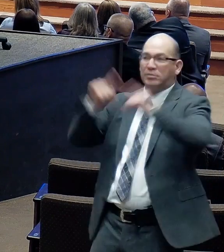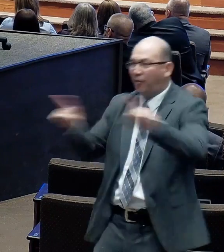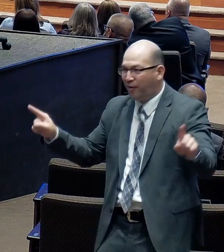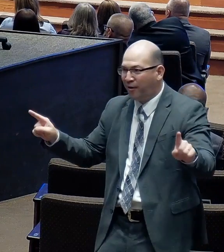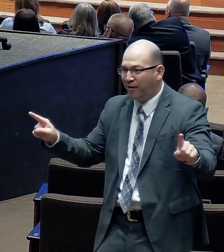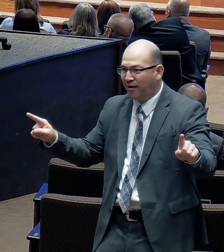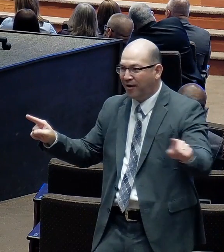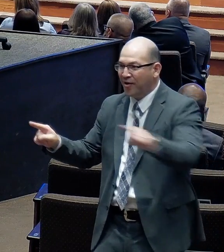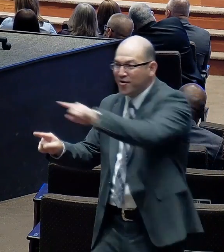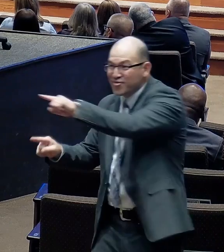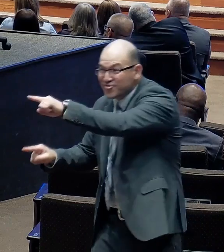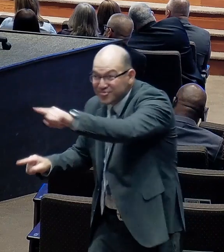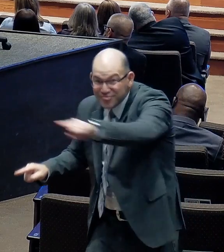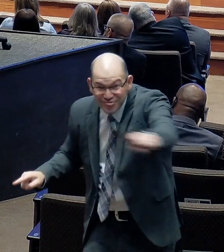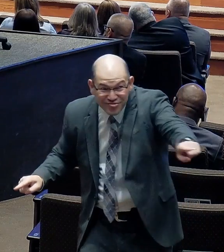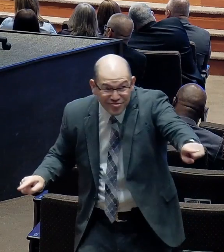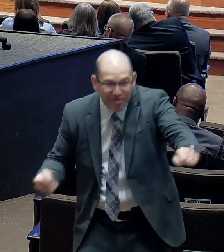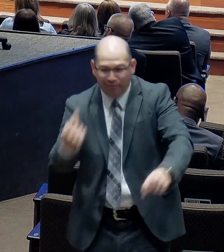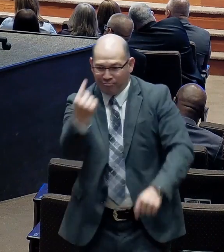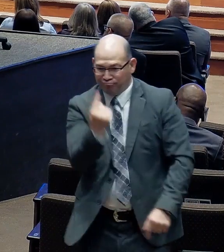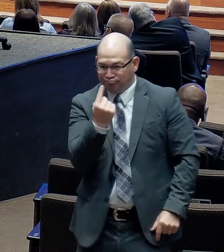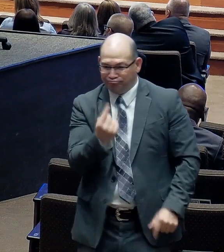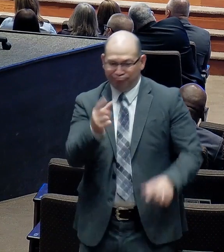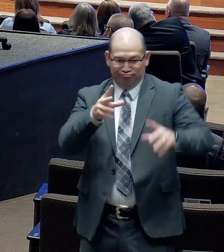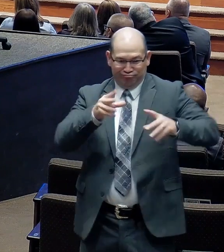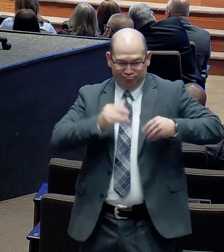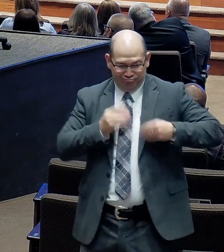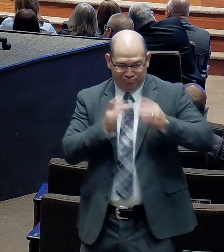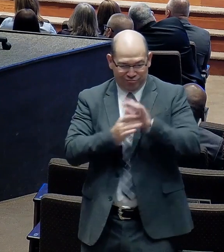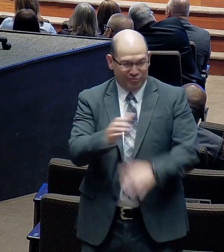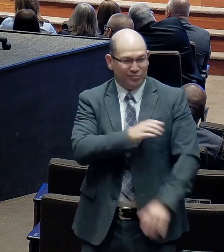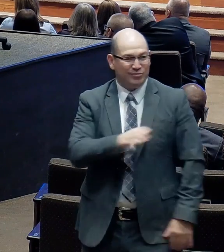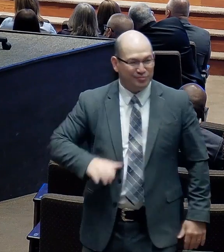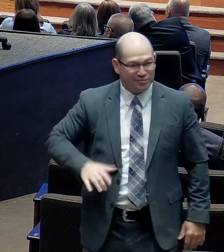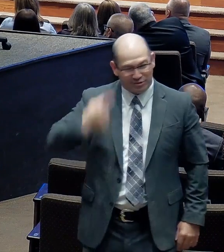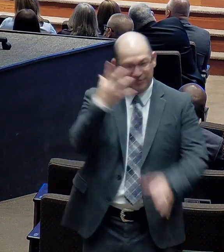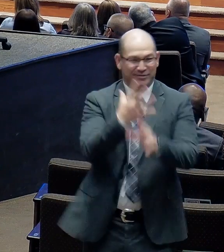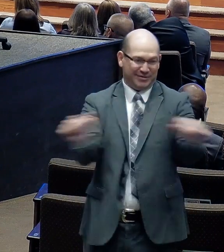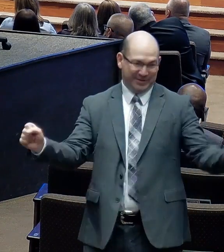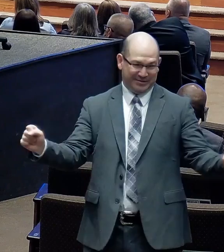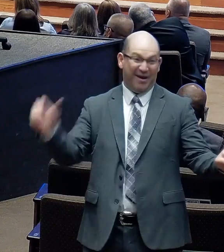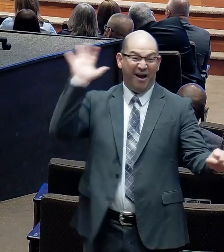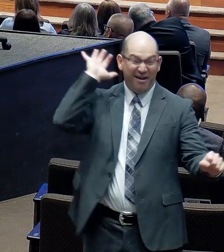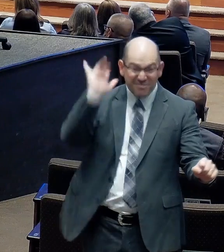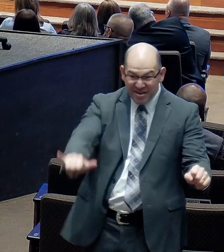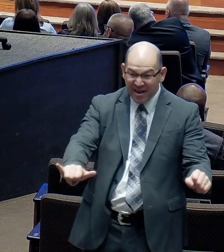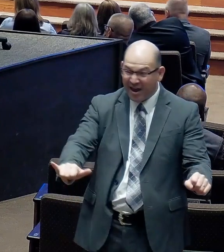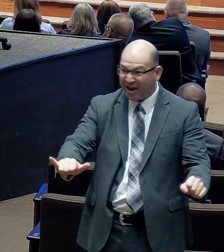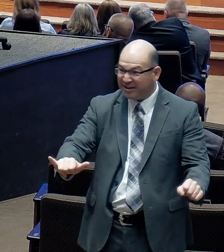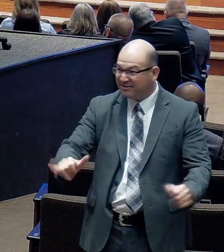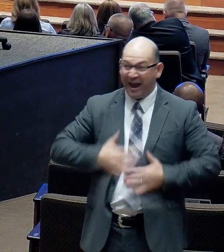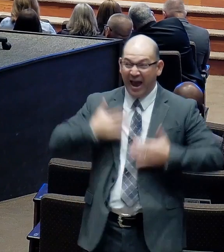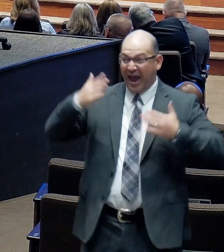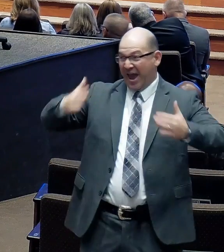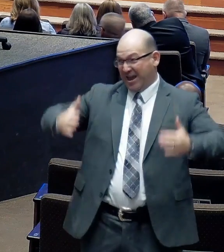Jesus Christ. As Lord and Savior. Let's pray together. Pastor. Pastor.